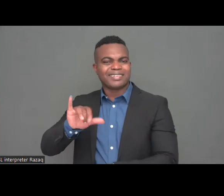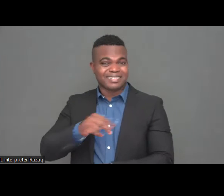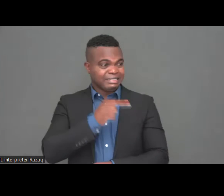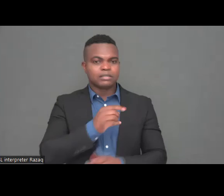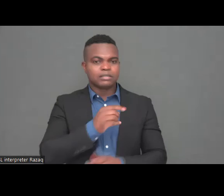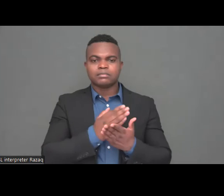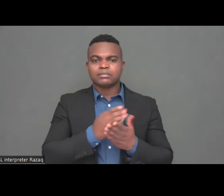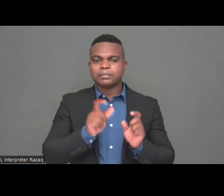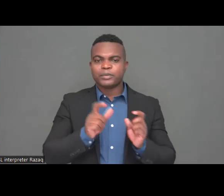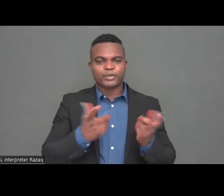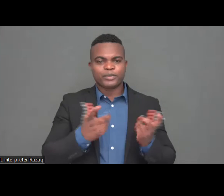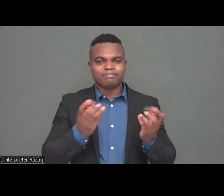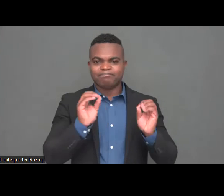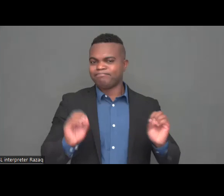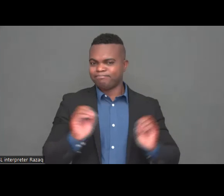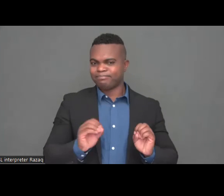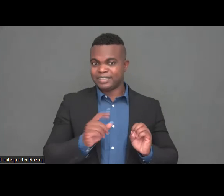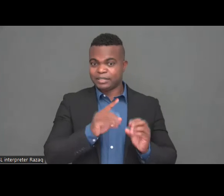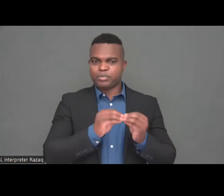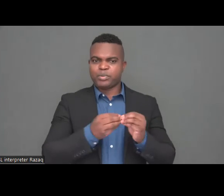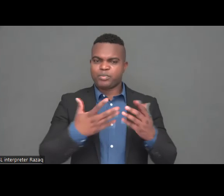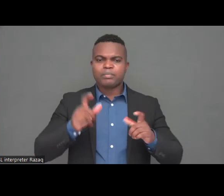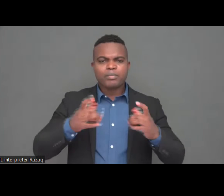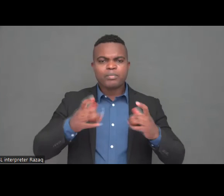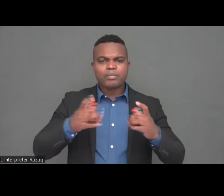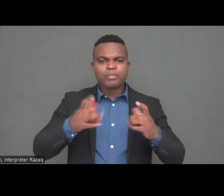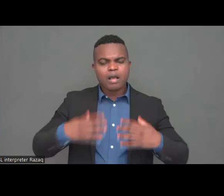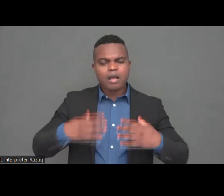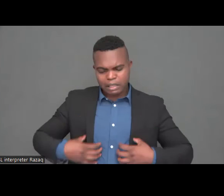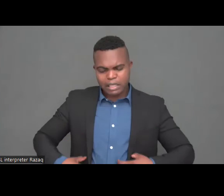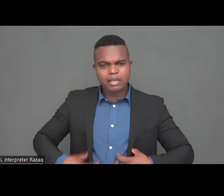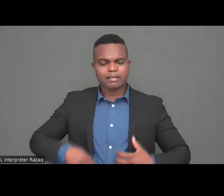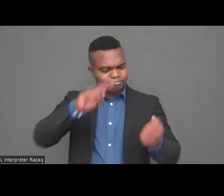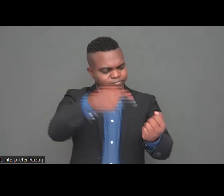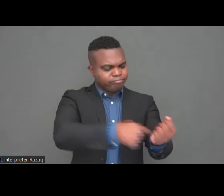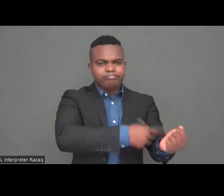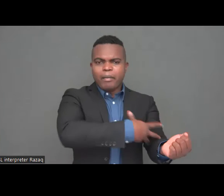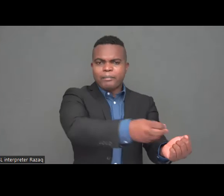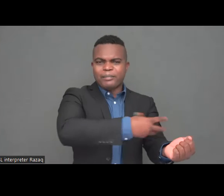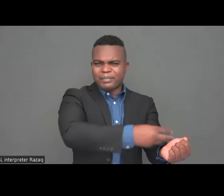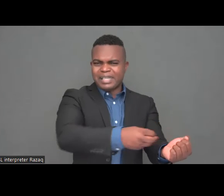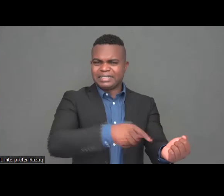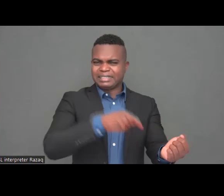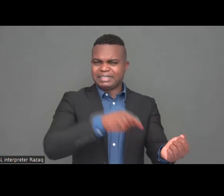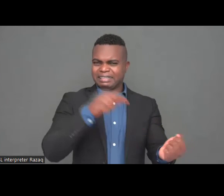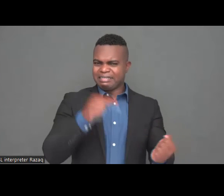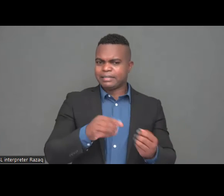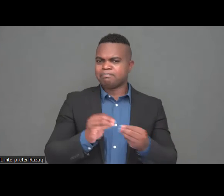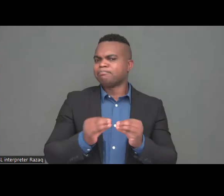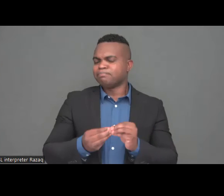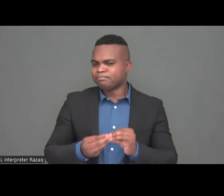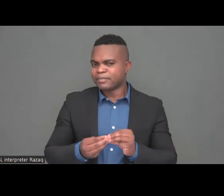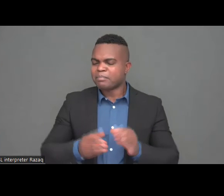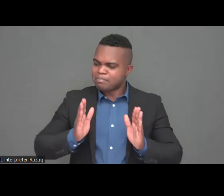of their life an important part of their life they don't have so many they need so many practical